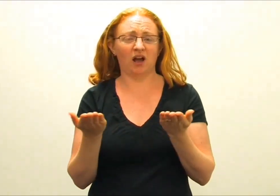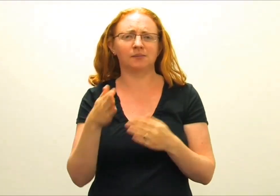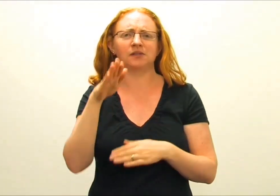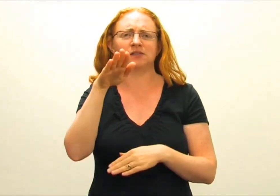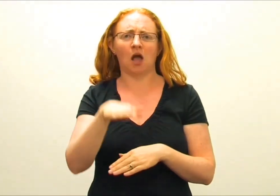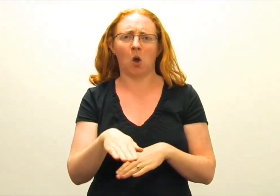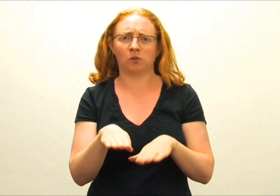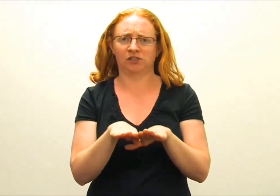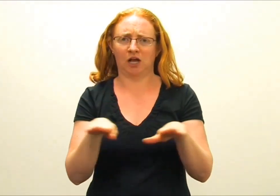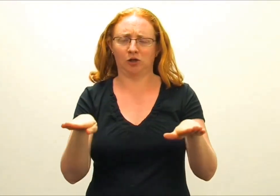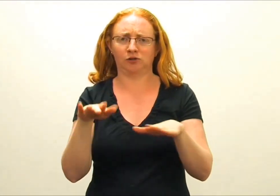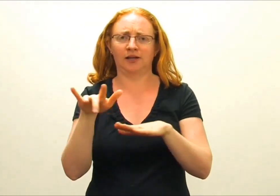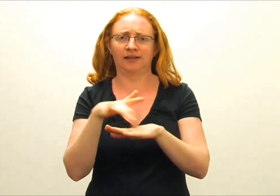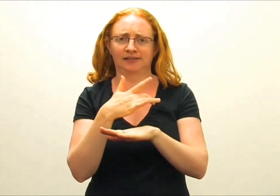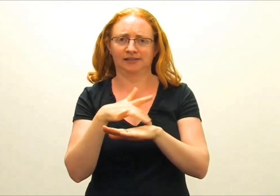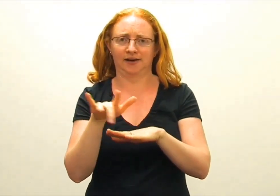He'll be at Downstage Theatre.